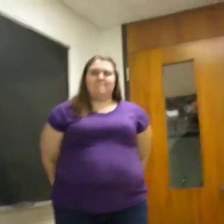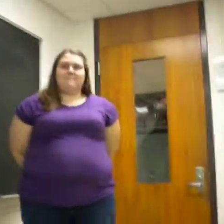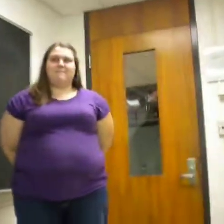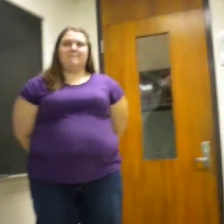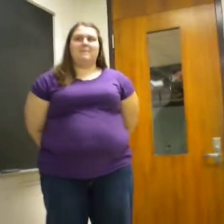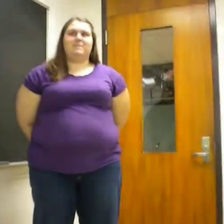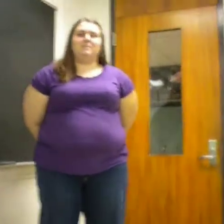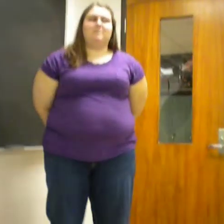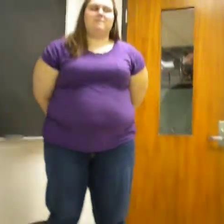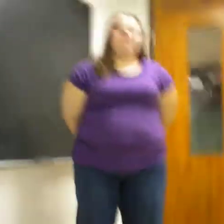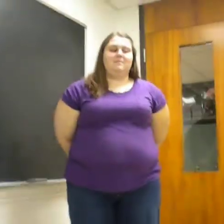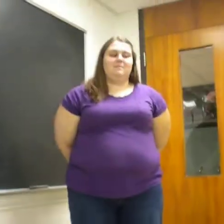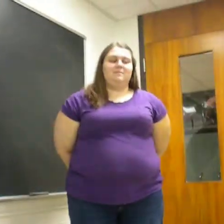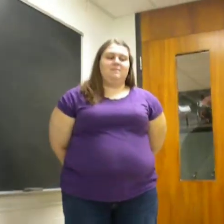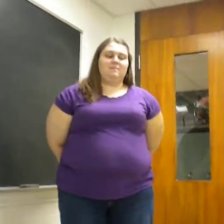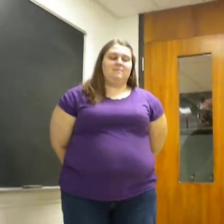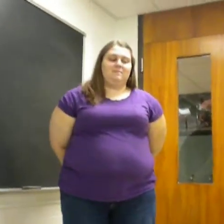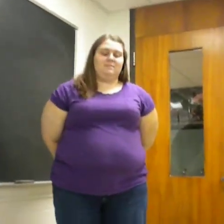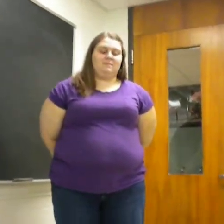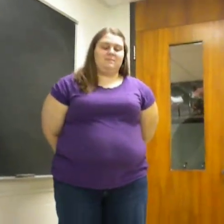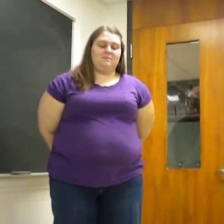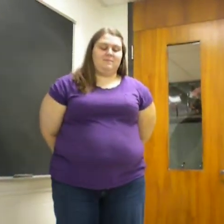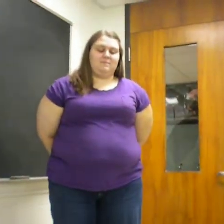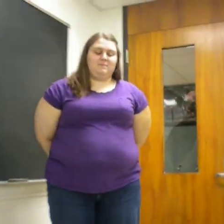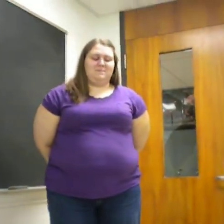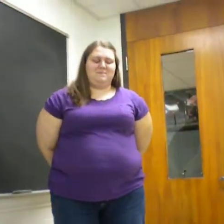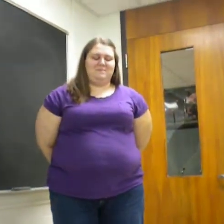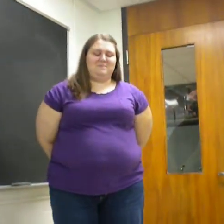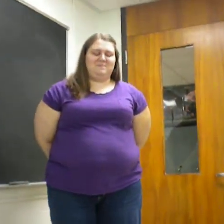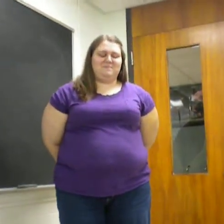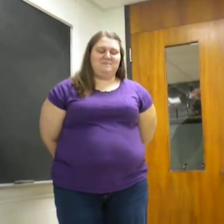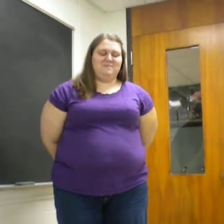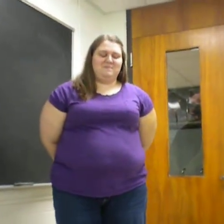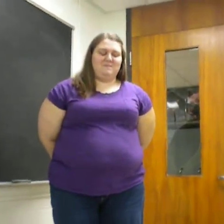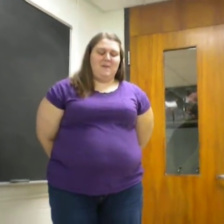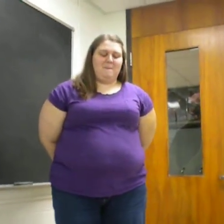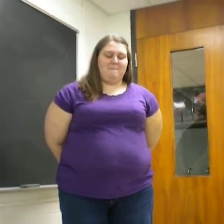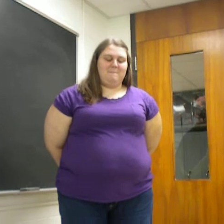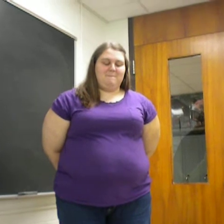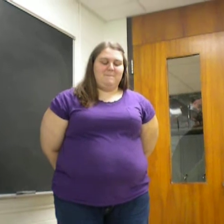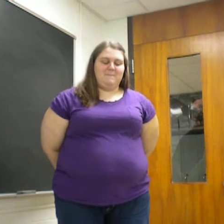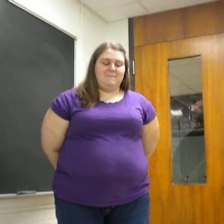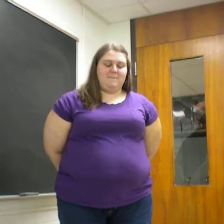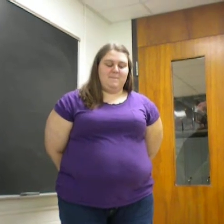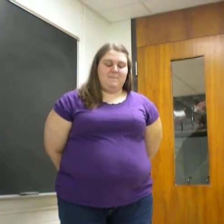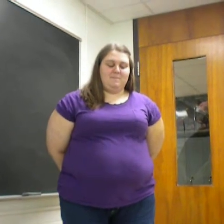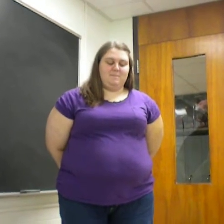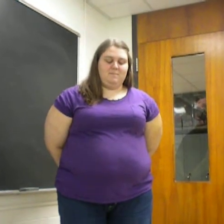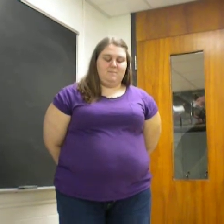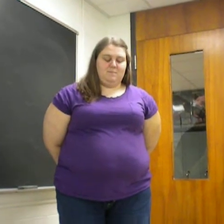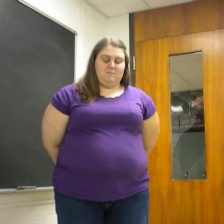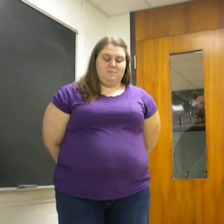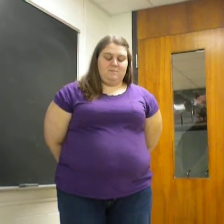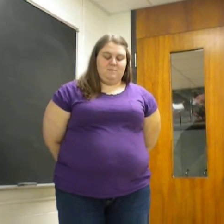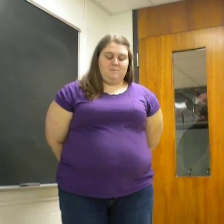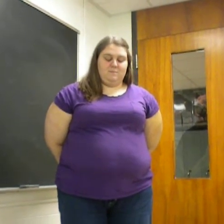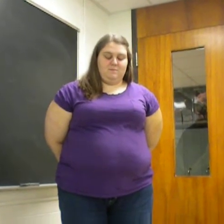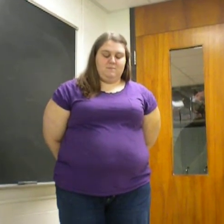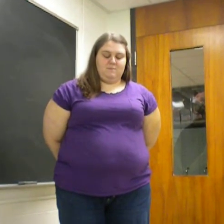So, I said, fine, Ted, I mean, Chris, I'll tell you two things. One, I want to speak as early